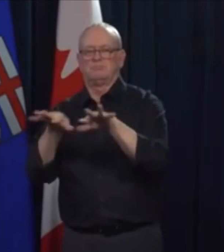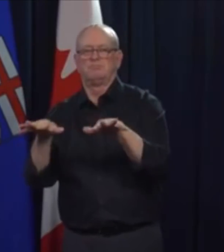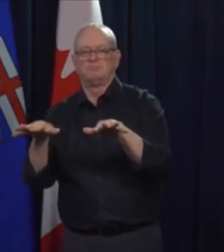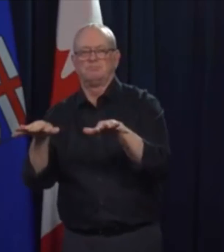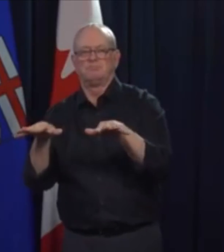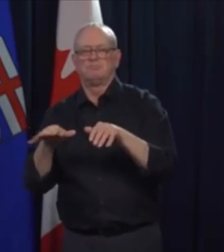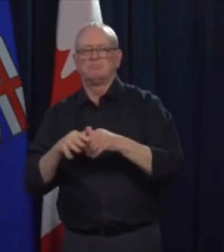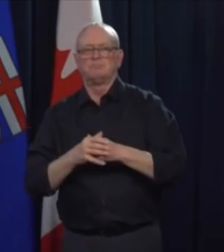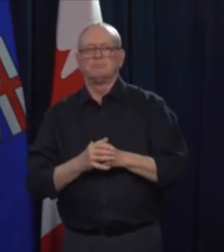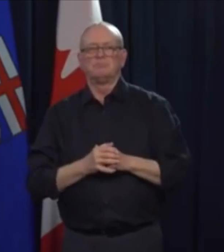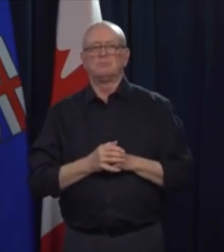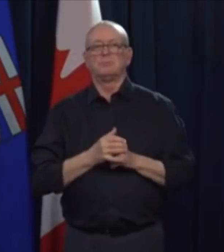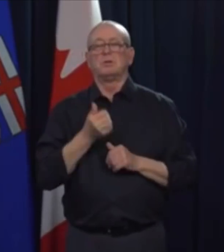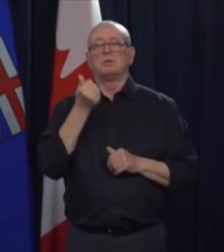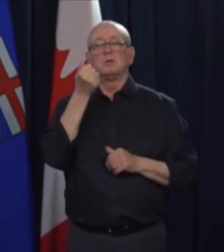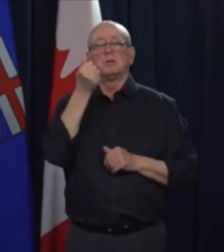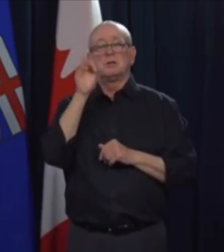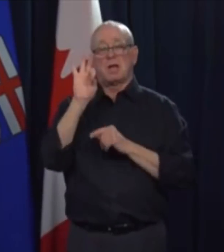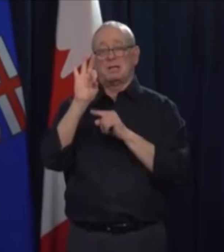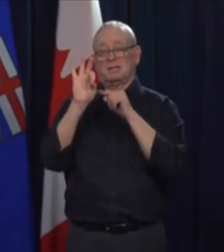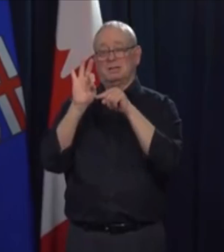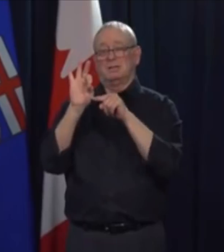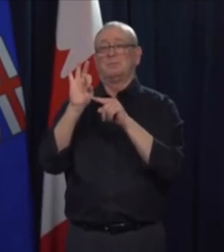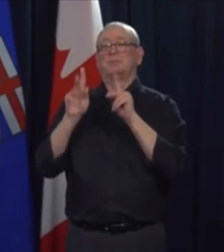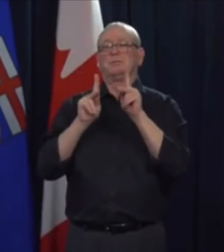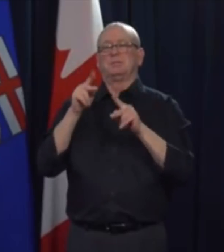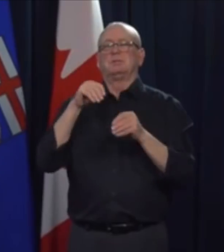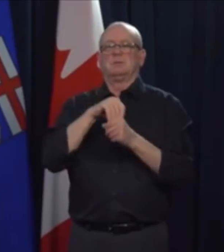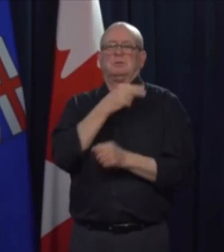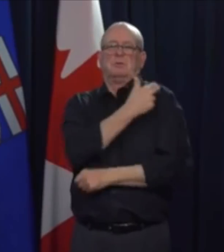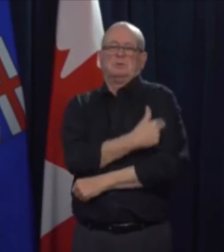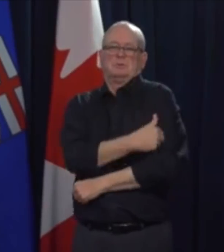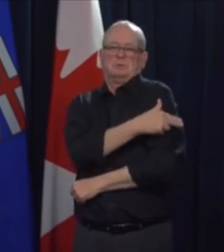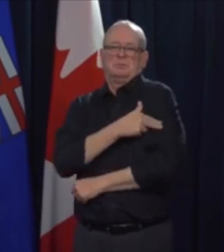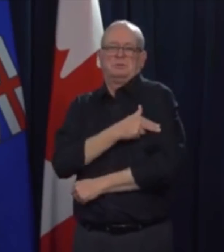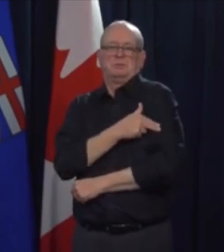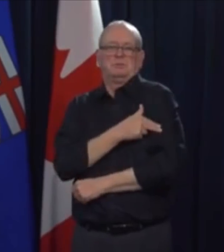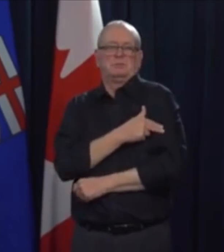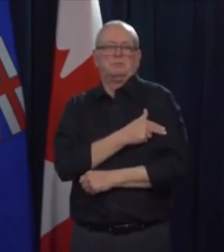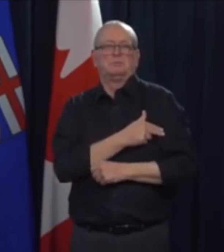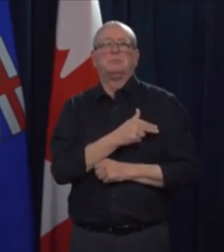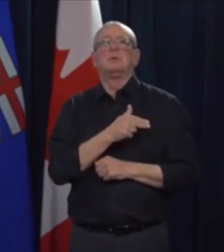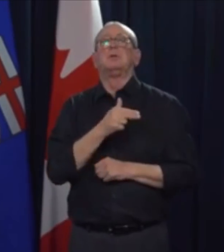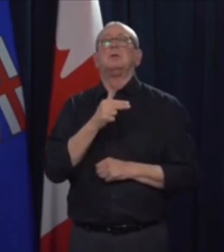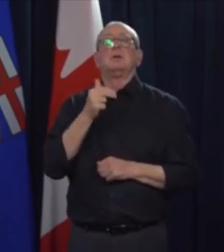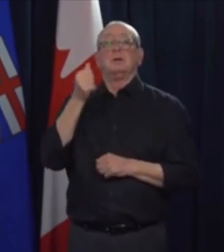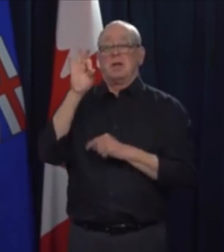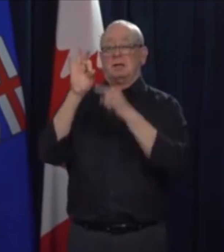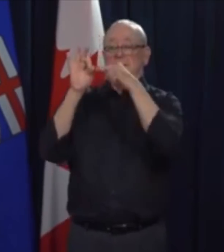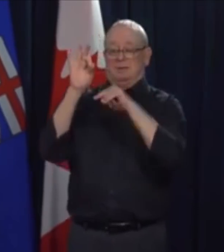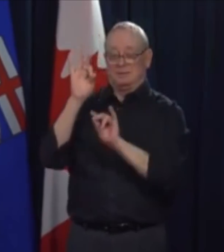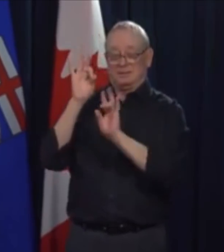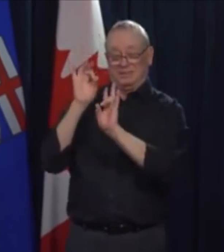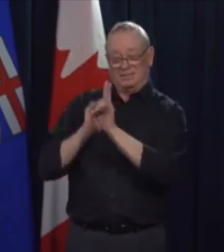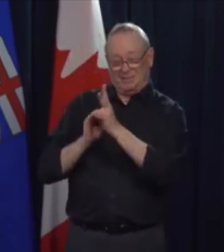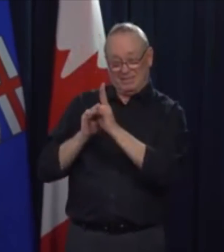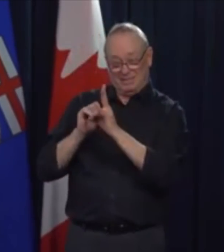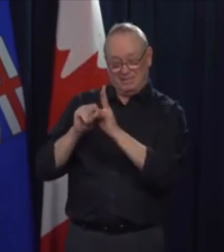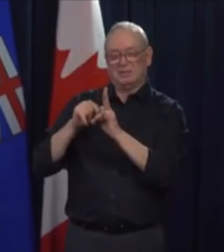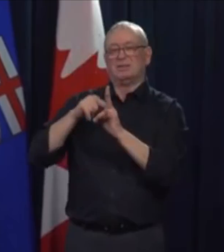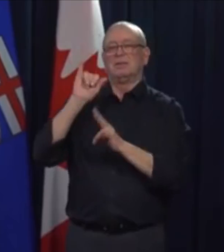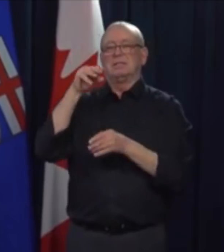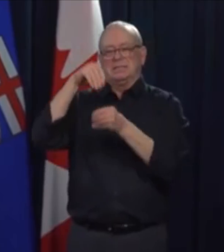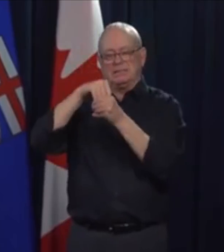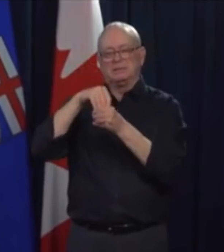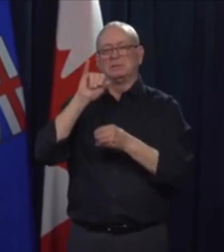hospitalized, of which 7 are receiving care in the intensive care unit. Three Albertans have recovered from COVID